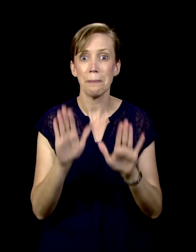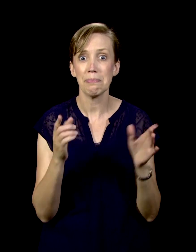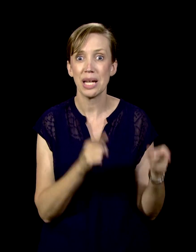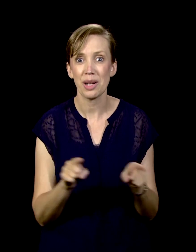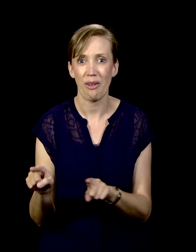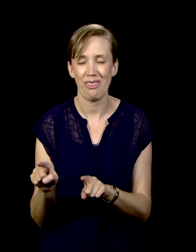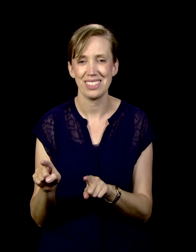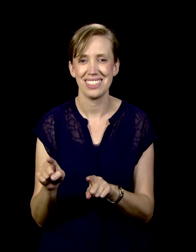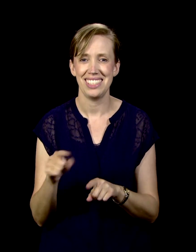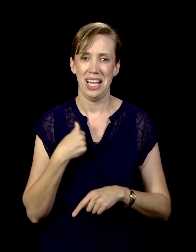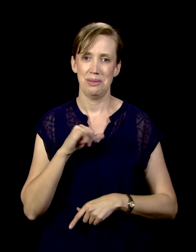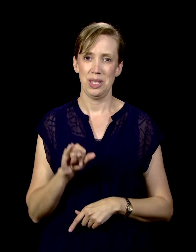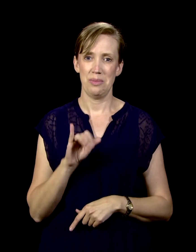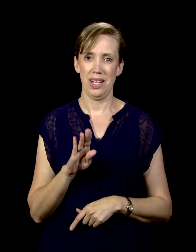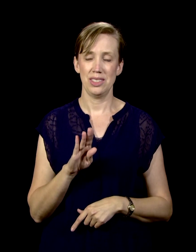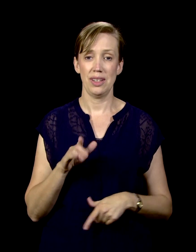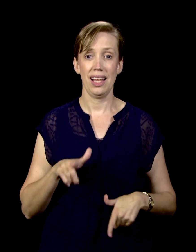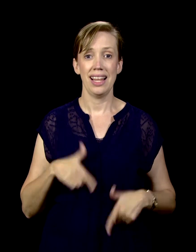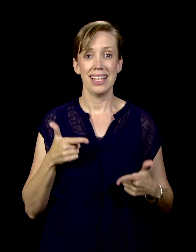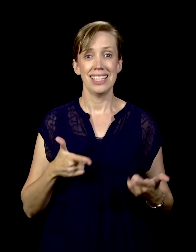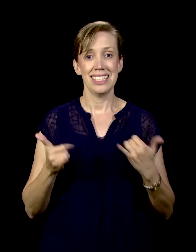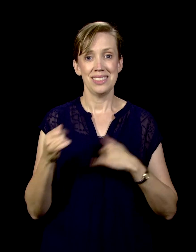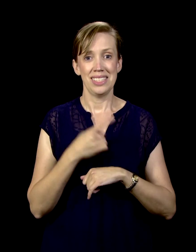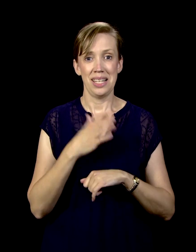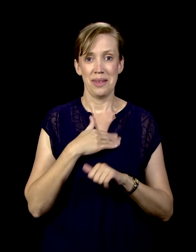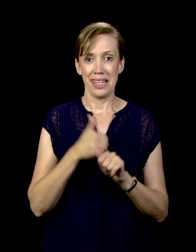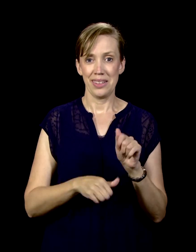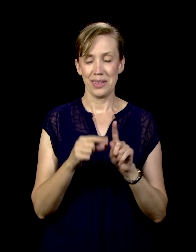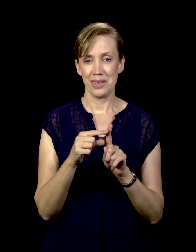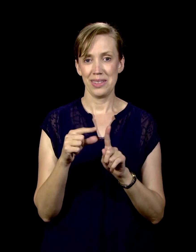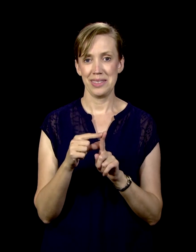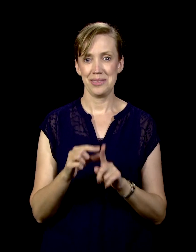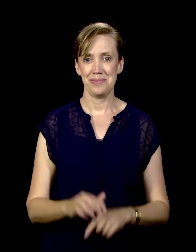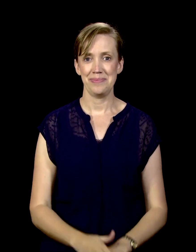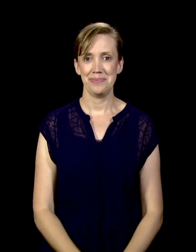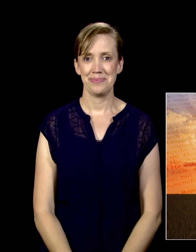I'm John Bradshaw for It Is Written. Let's Live Today by Every Word.